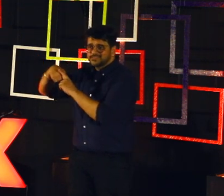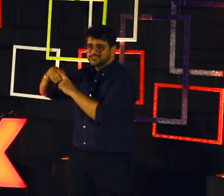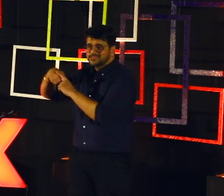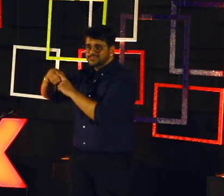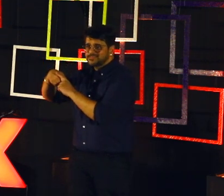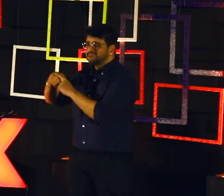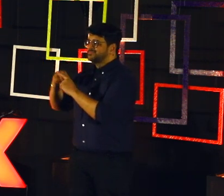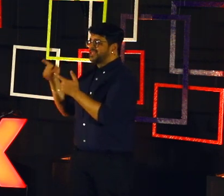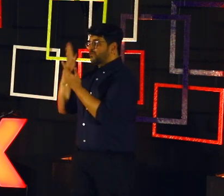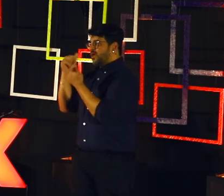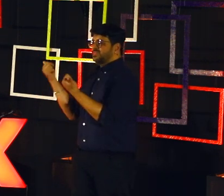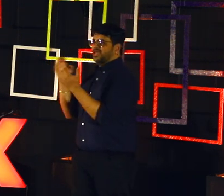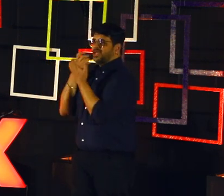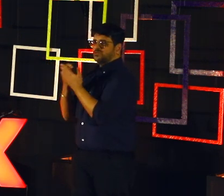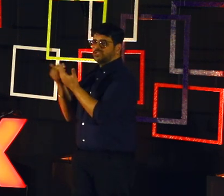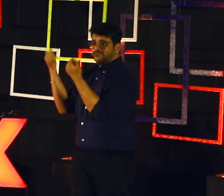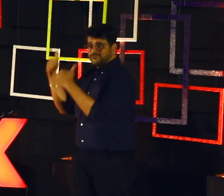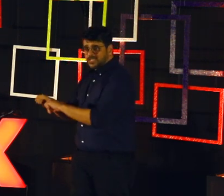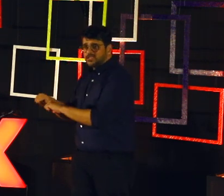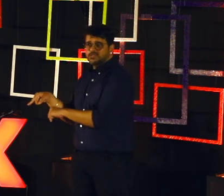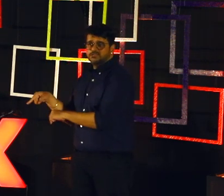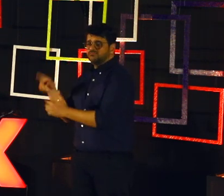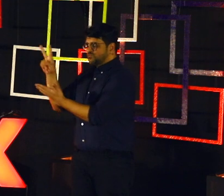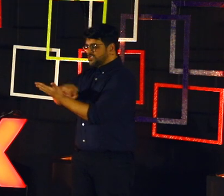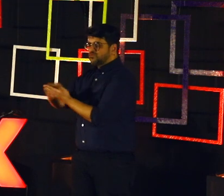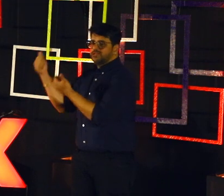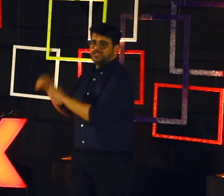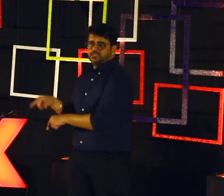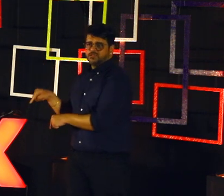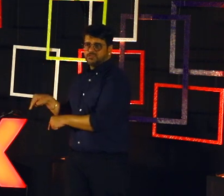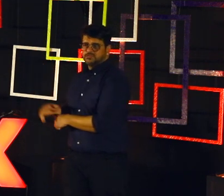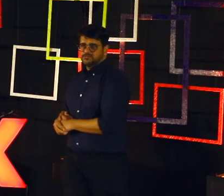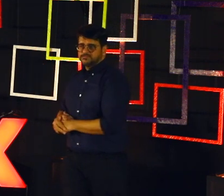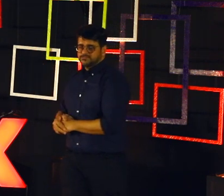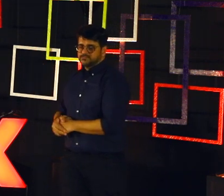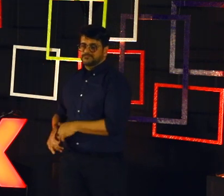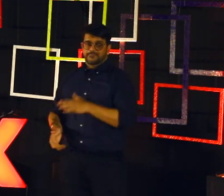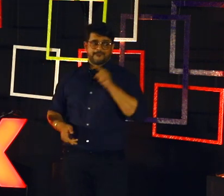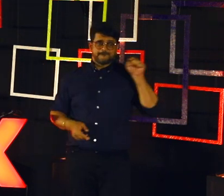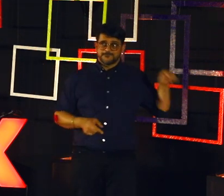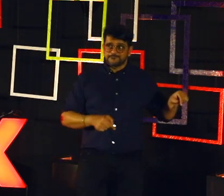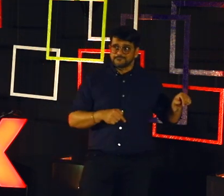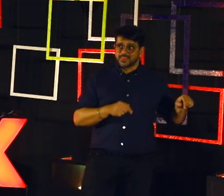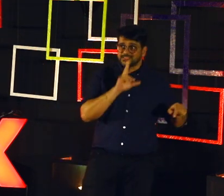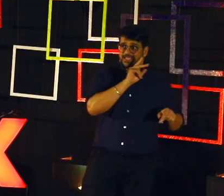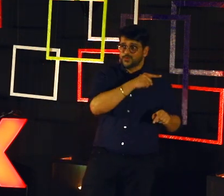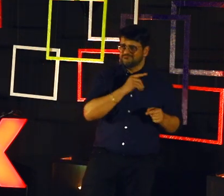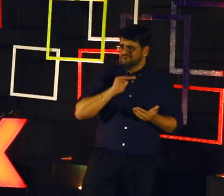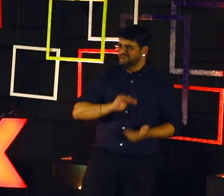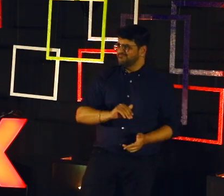cognitive skills, their general knowledge. That is why their education, they are failing. They don't read. They can't write. On the other hand, the picture on your